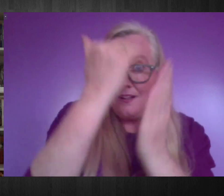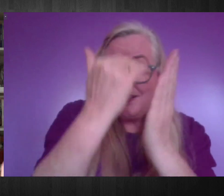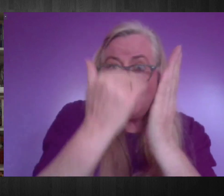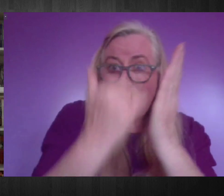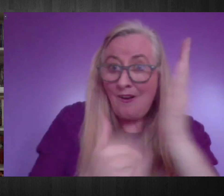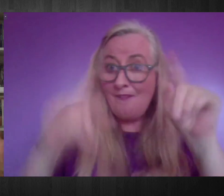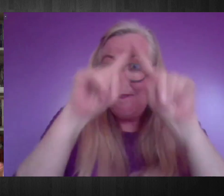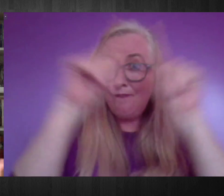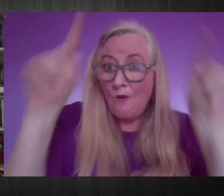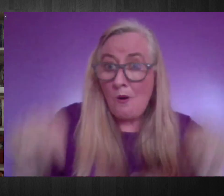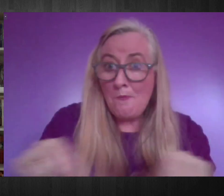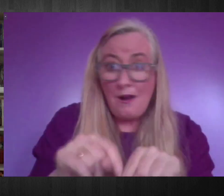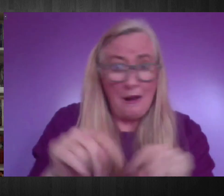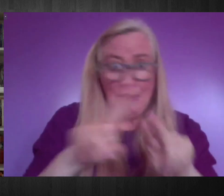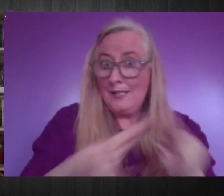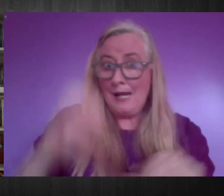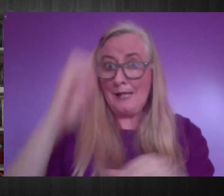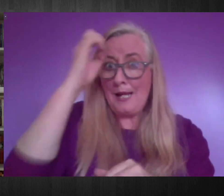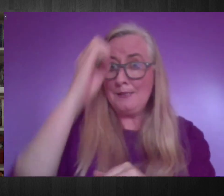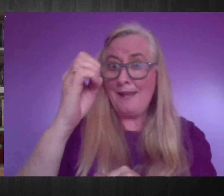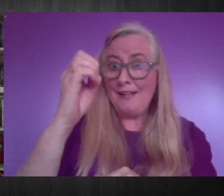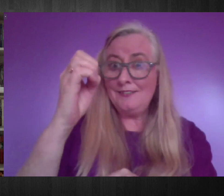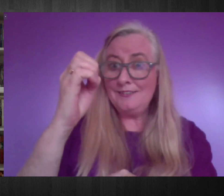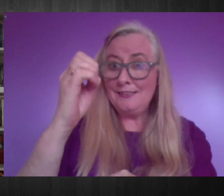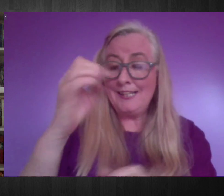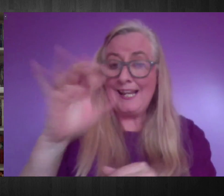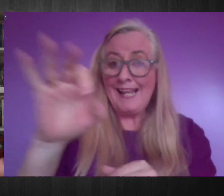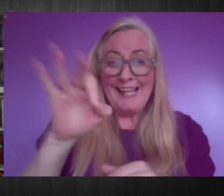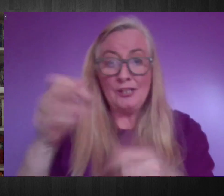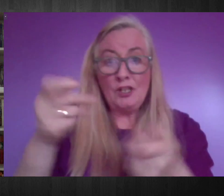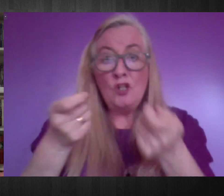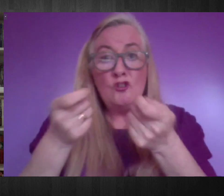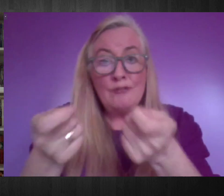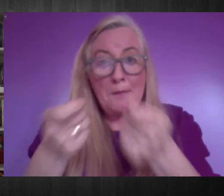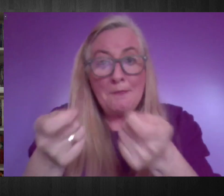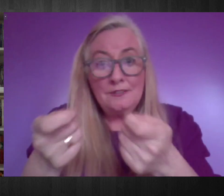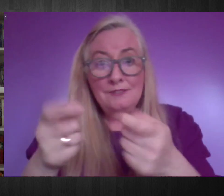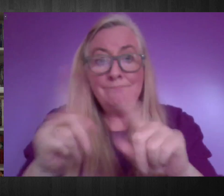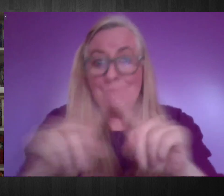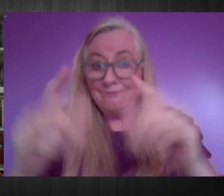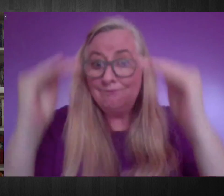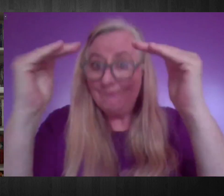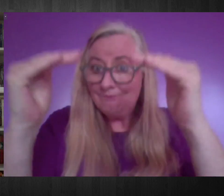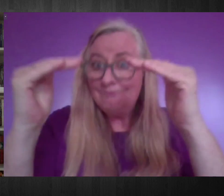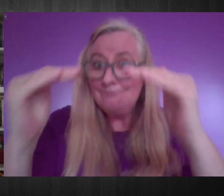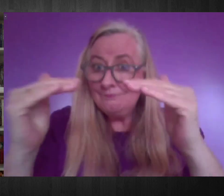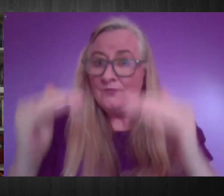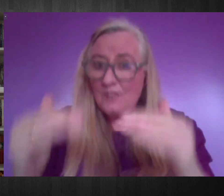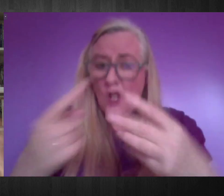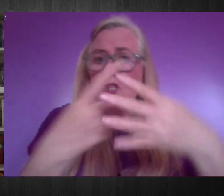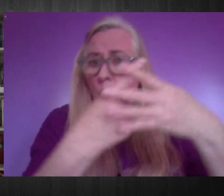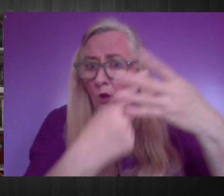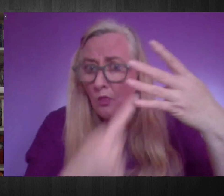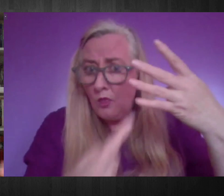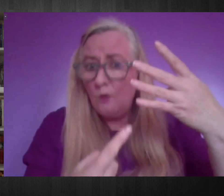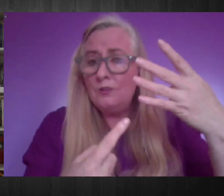expected to receive the treatment that they needed in case that they got sick. And this was an issue that